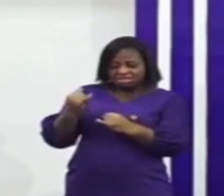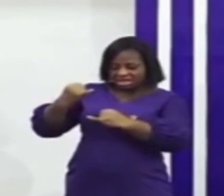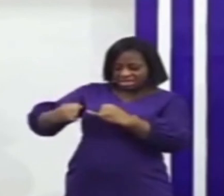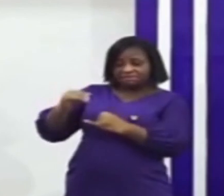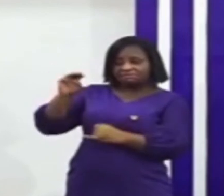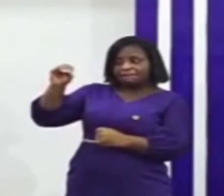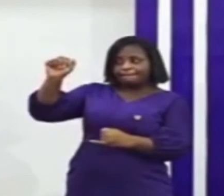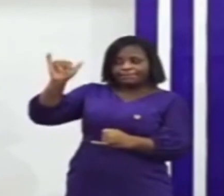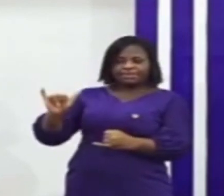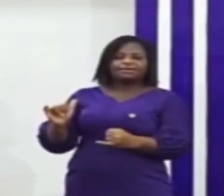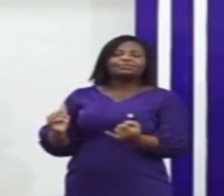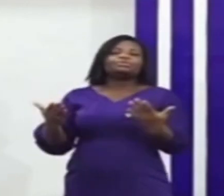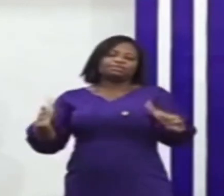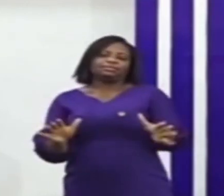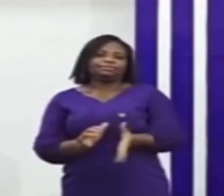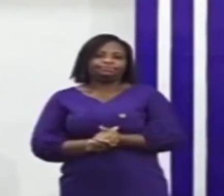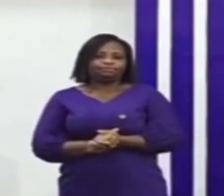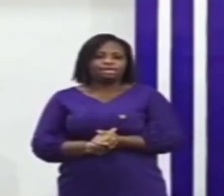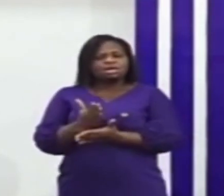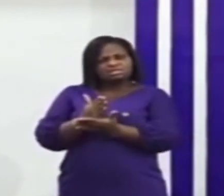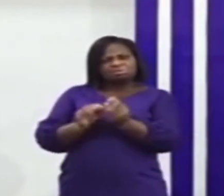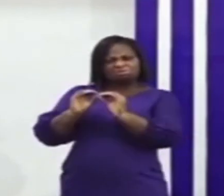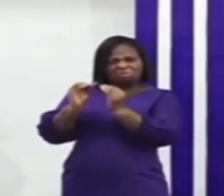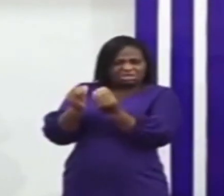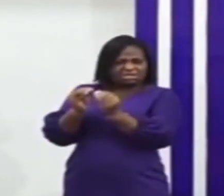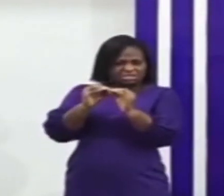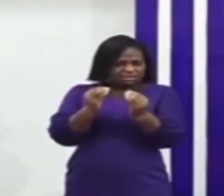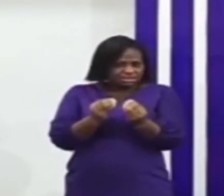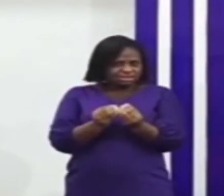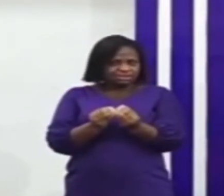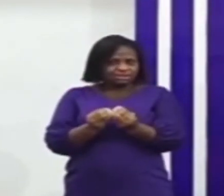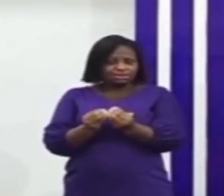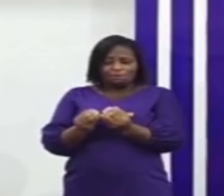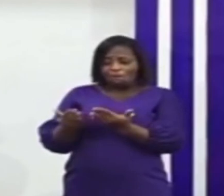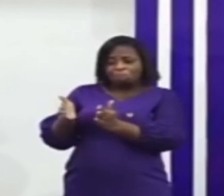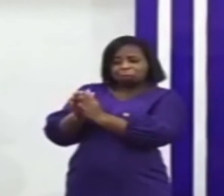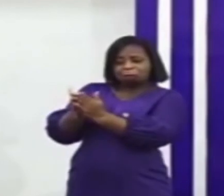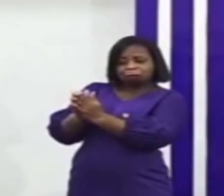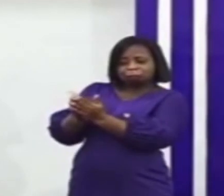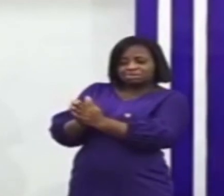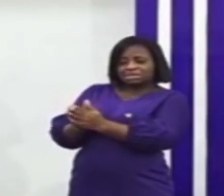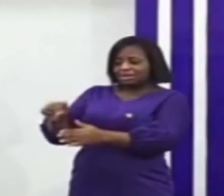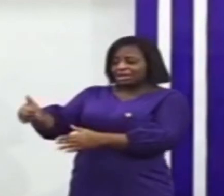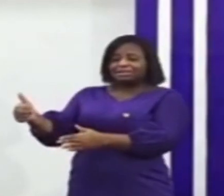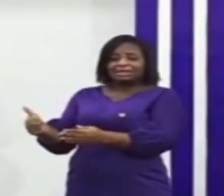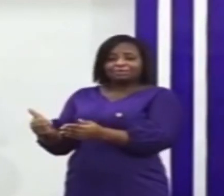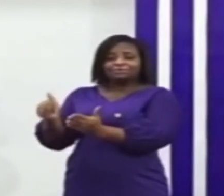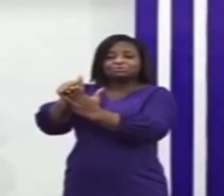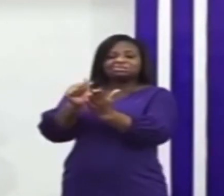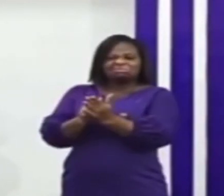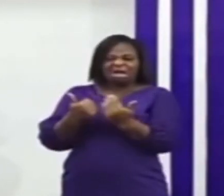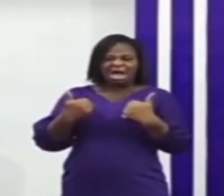should be done with that there are some of the organizations whose book records still have challenges